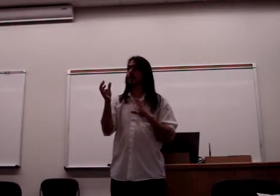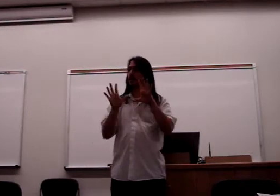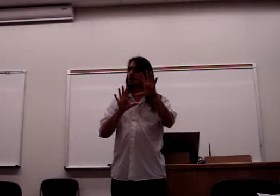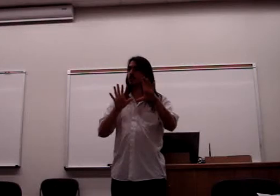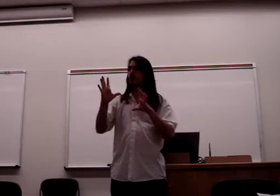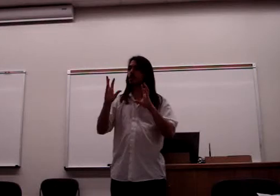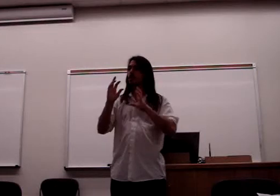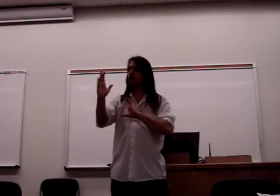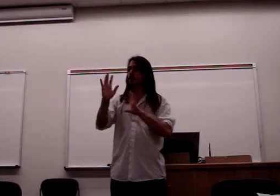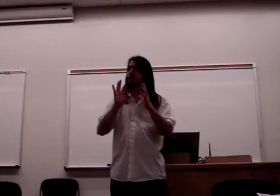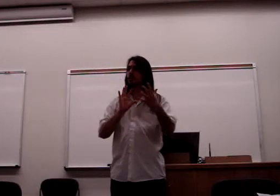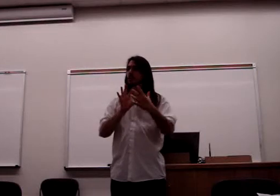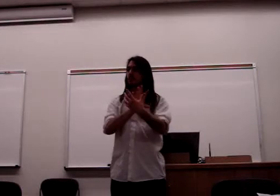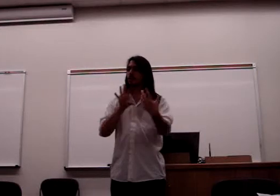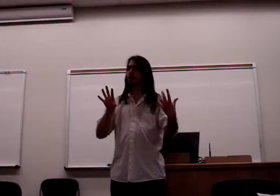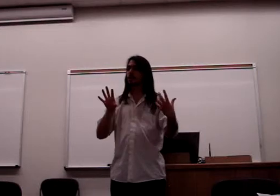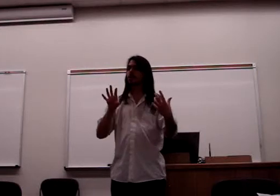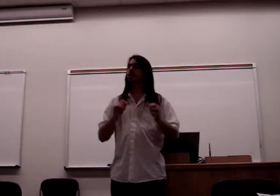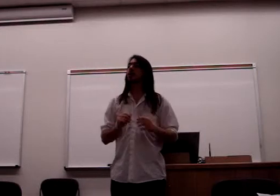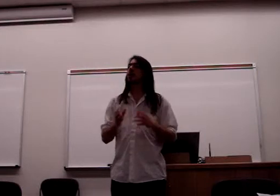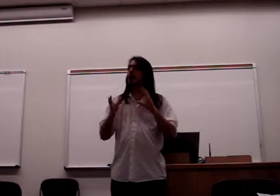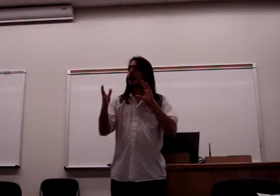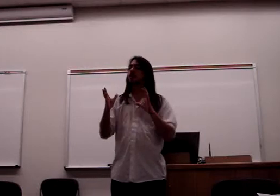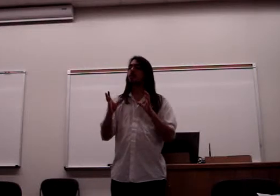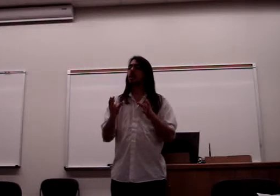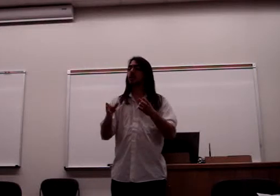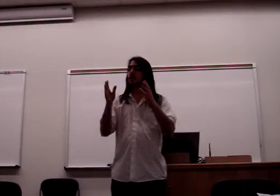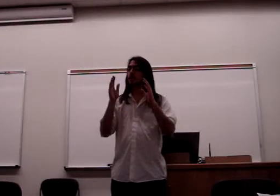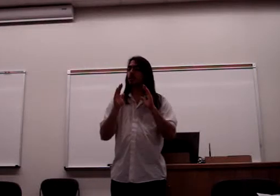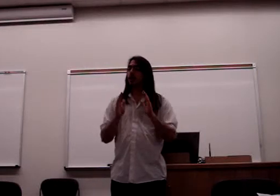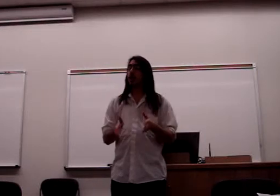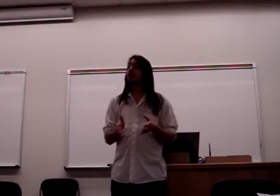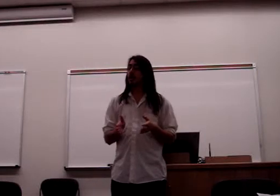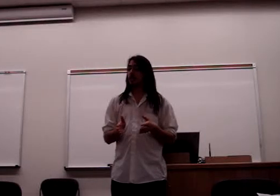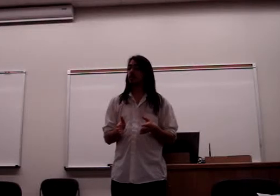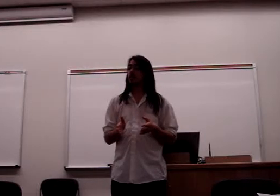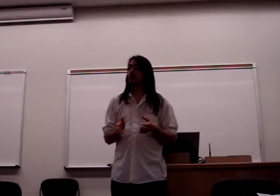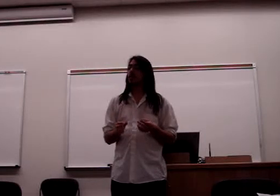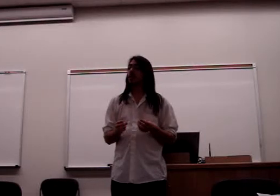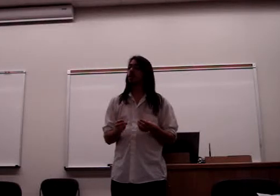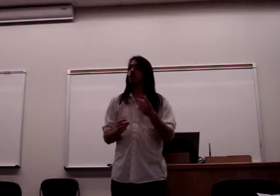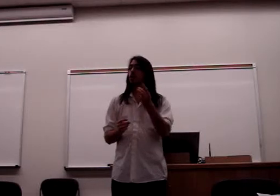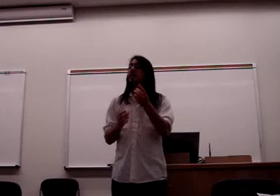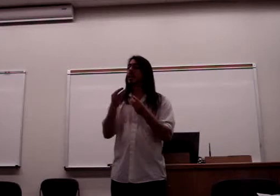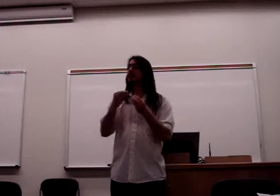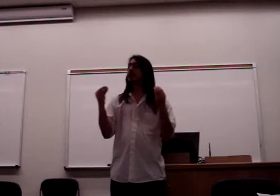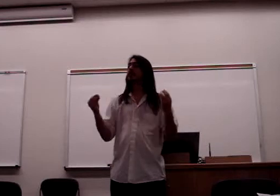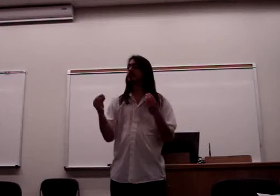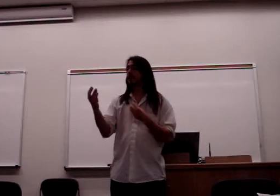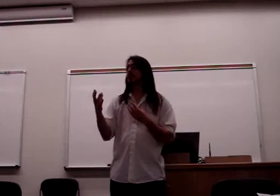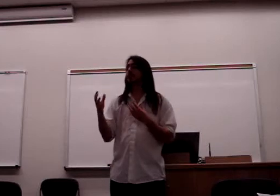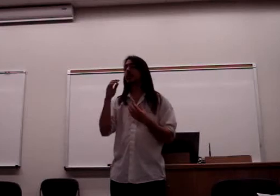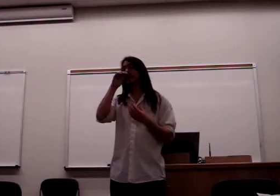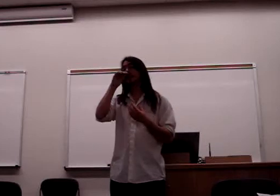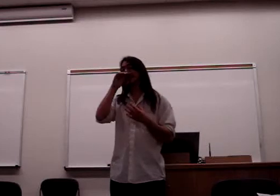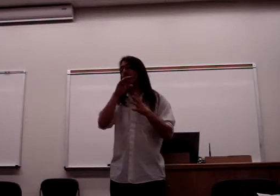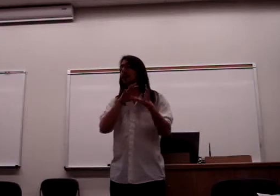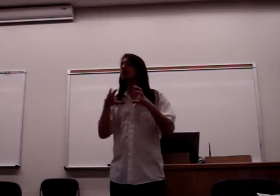right, because there's four virtues, any subjective element will behave different as